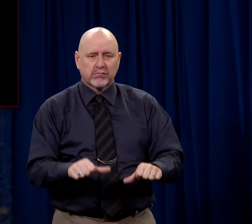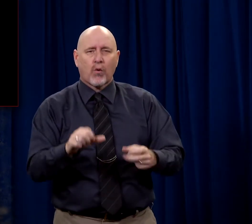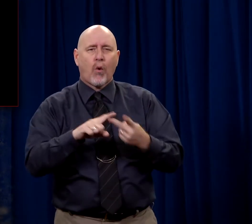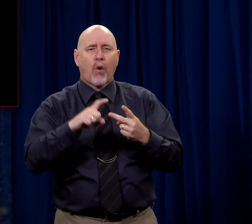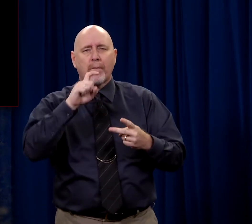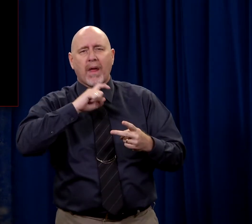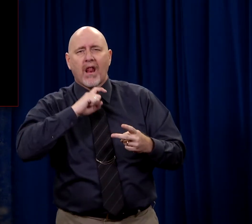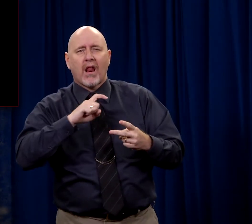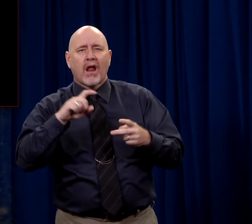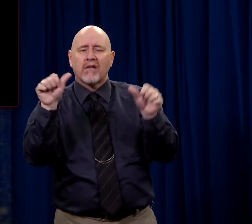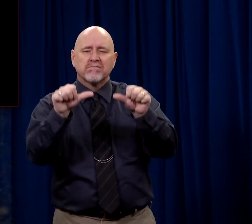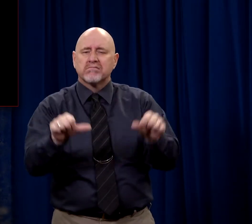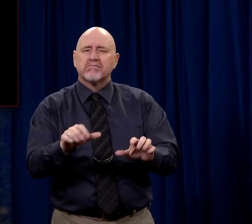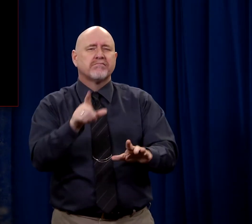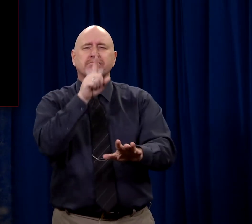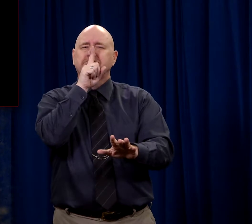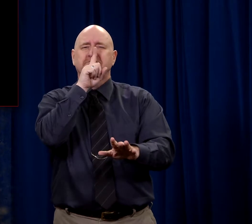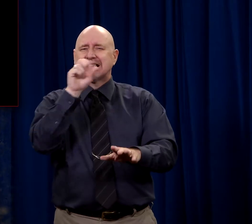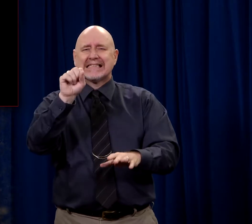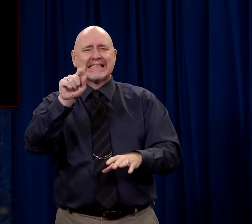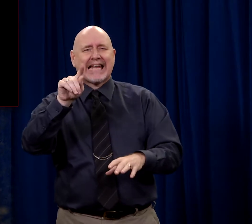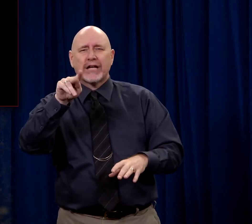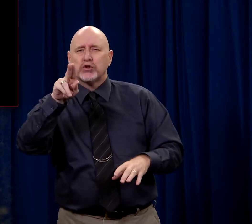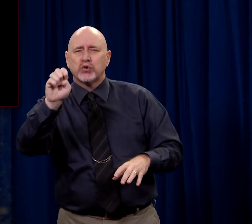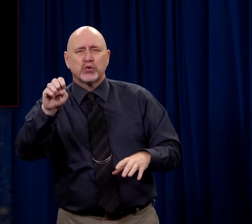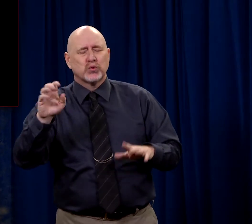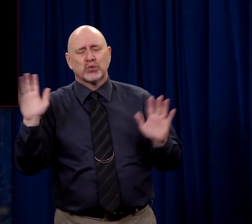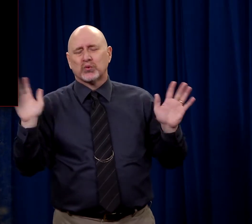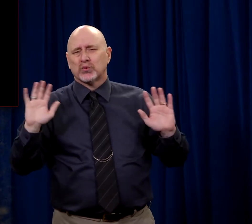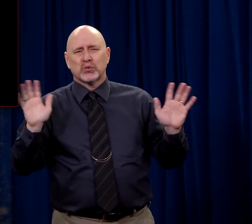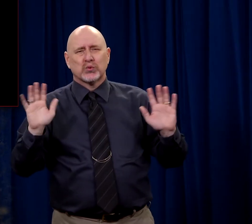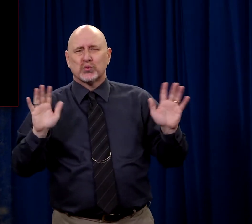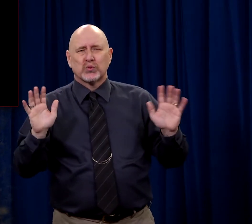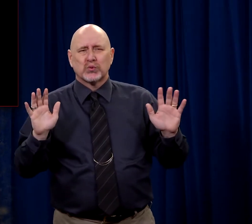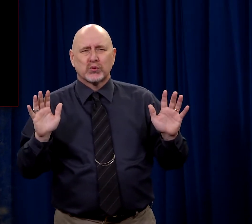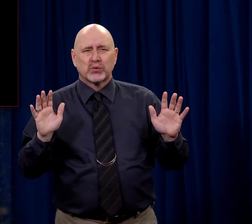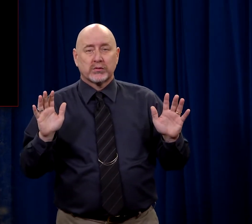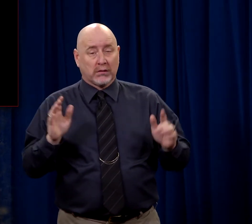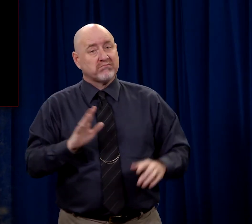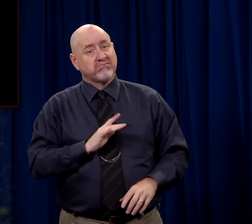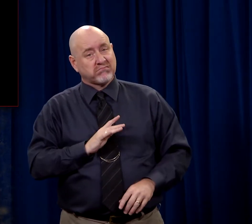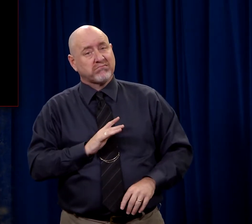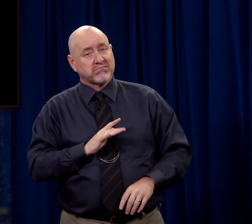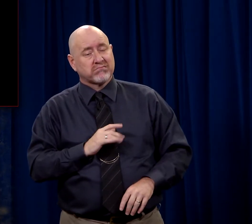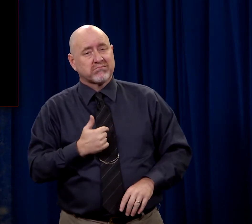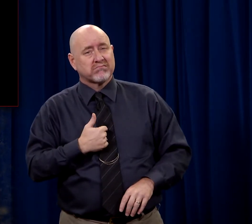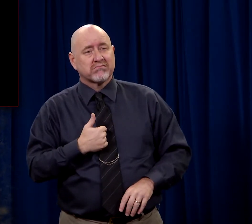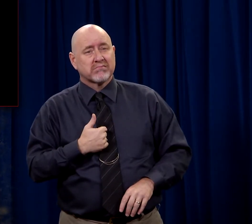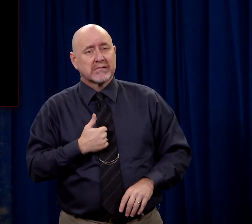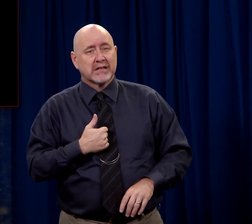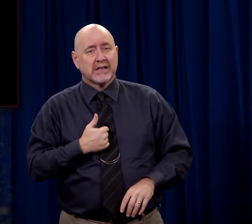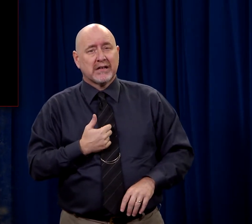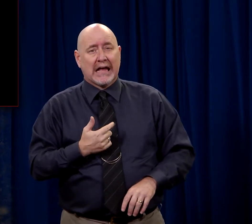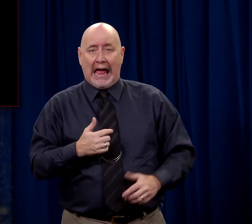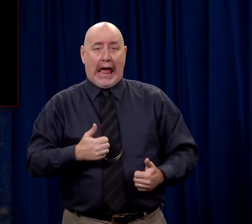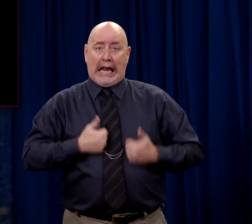metal. It wasn't going to be a statue somewhere. I'm glad for that. I don't live